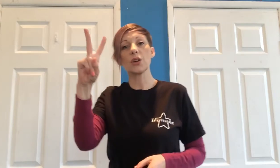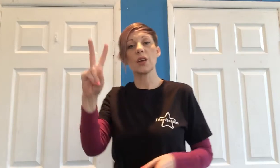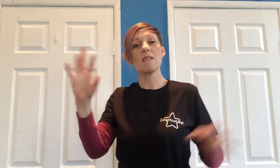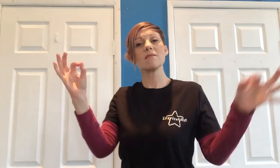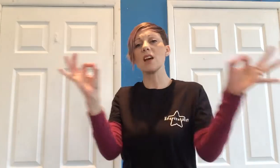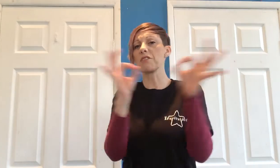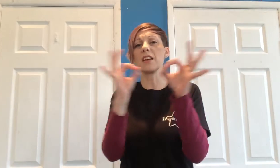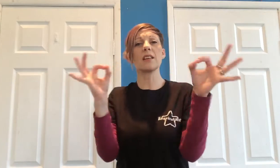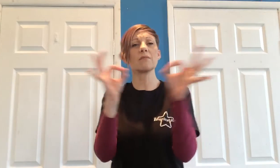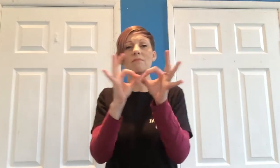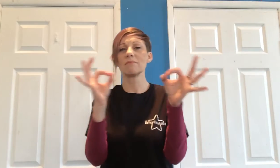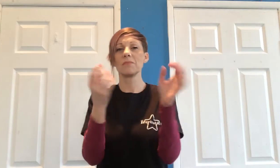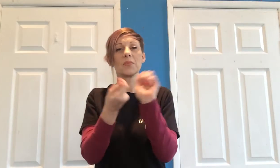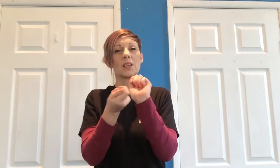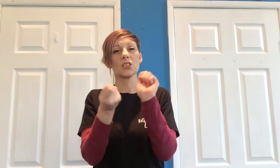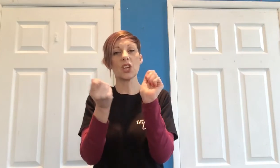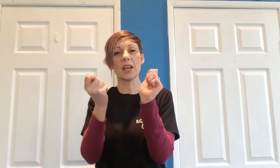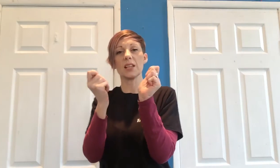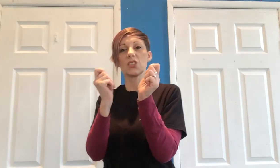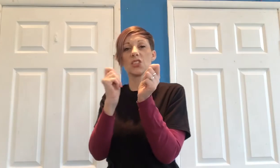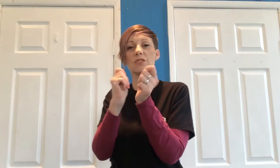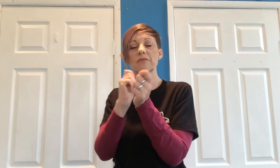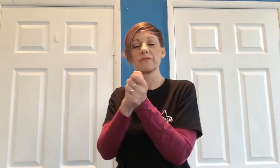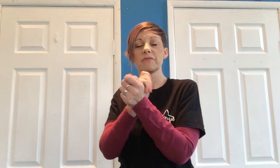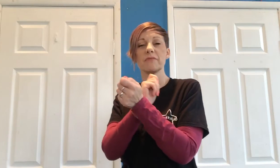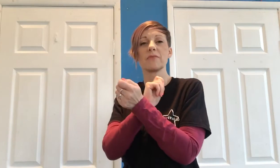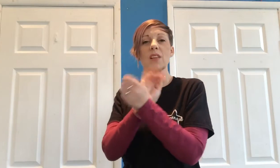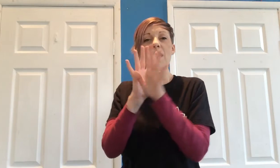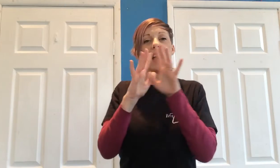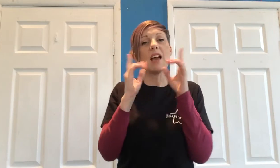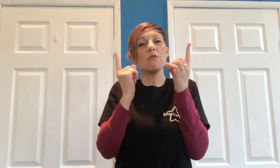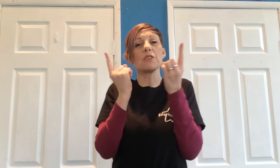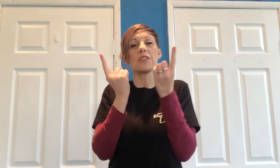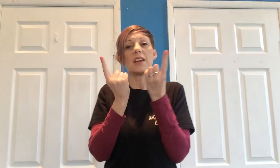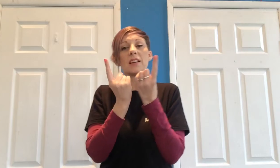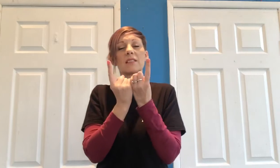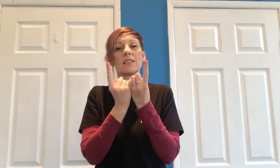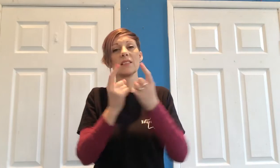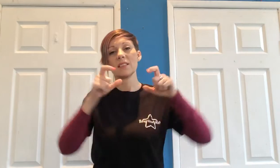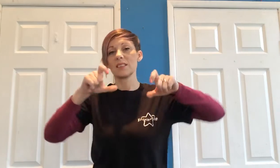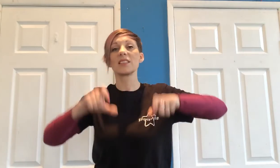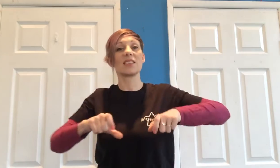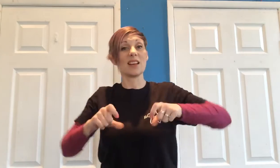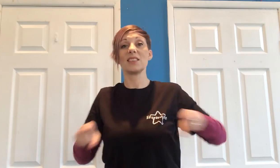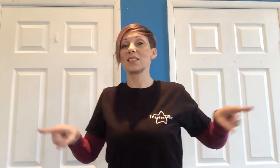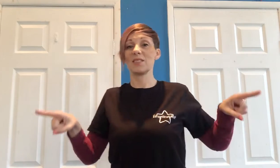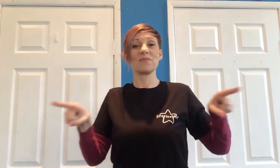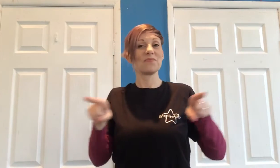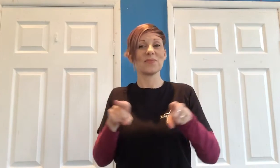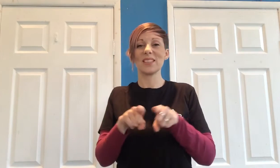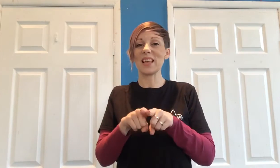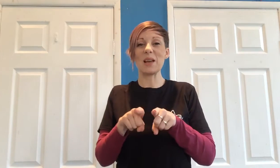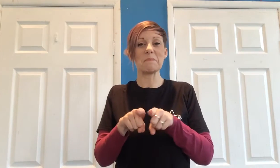Nothing can change. Everything stays the same.